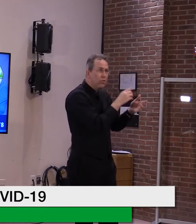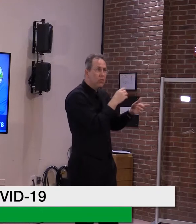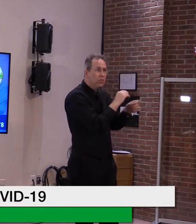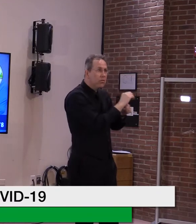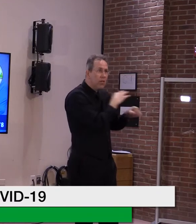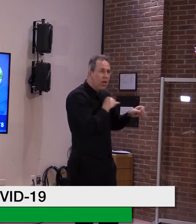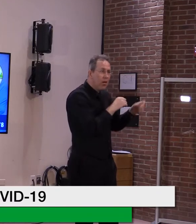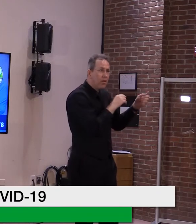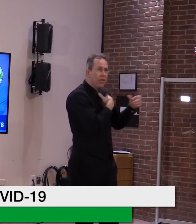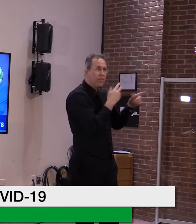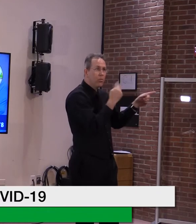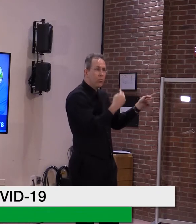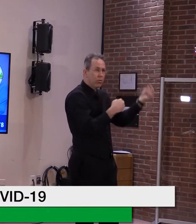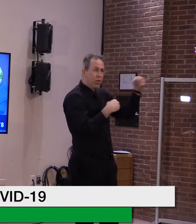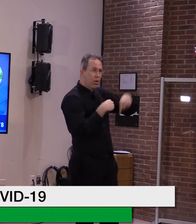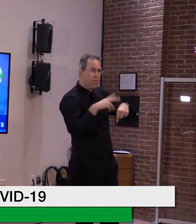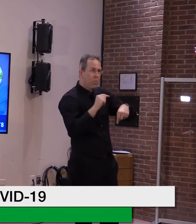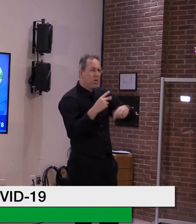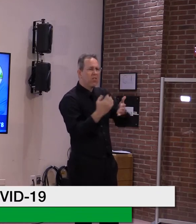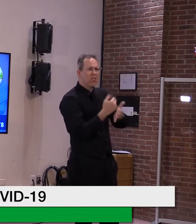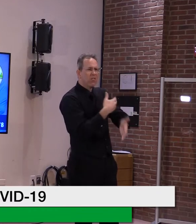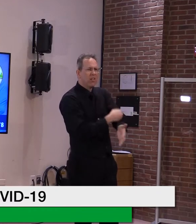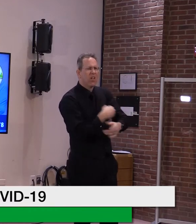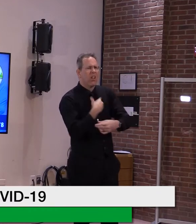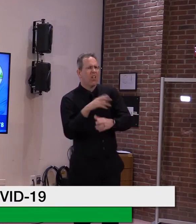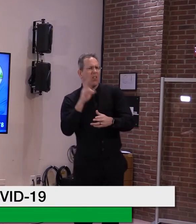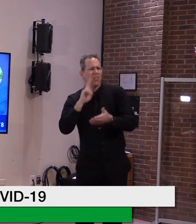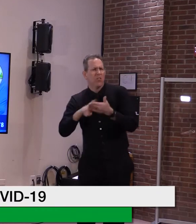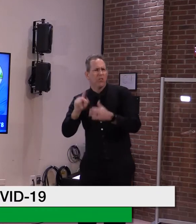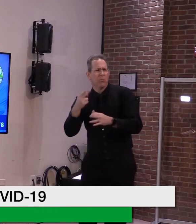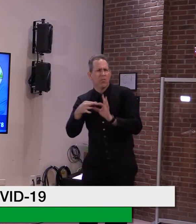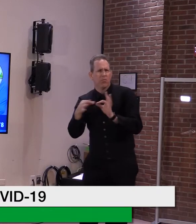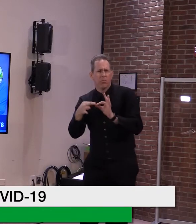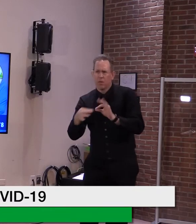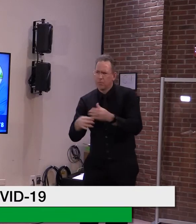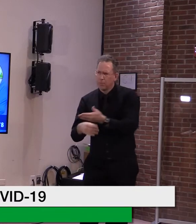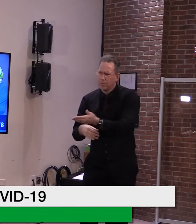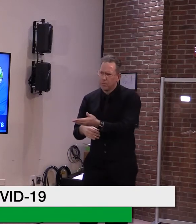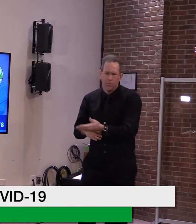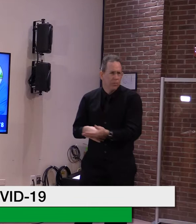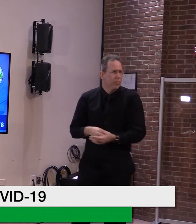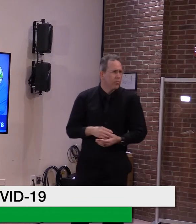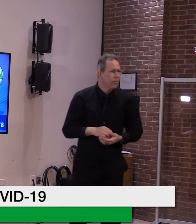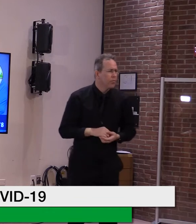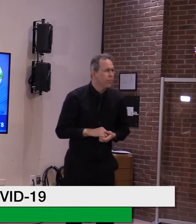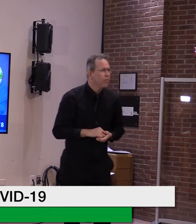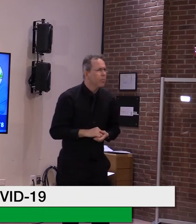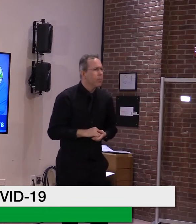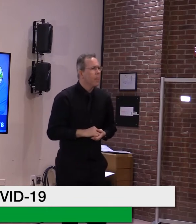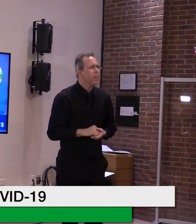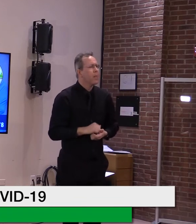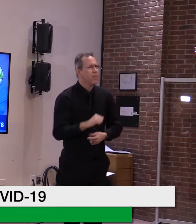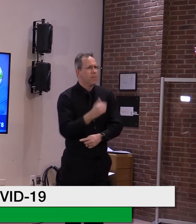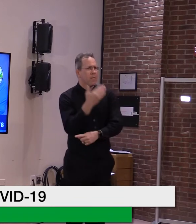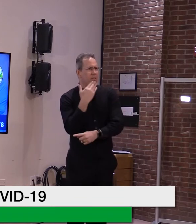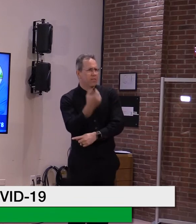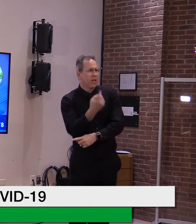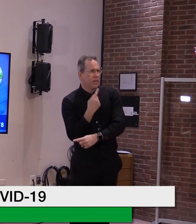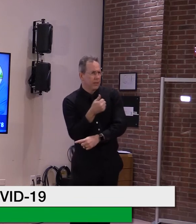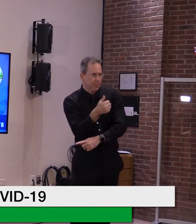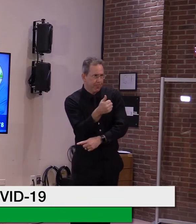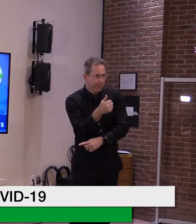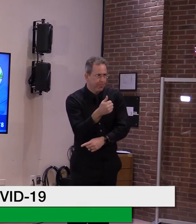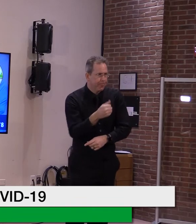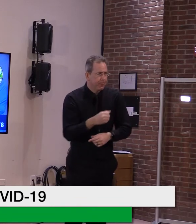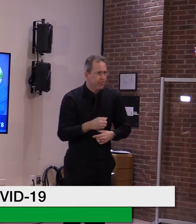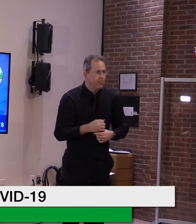Smith. Thanks, Aaron. Um, and, and thank you for asking the question. I did reach